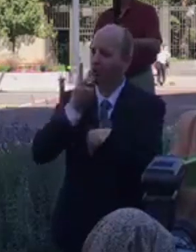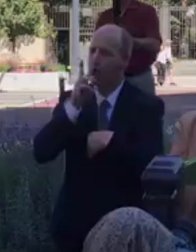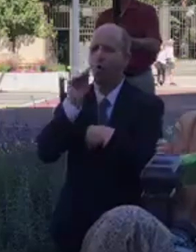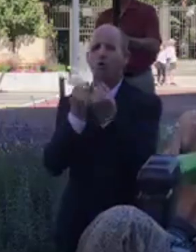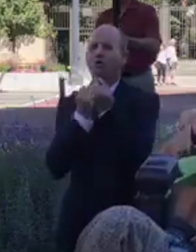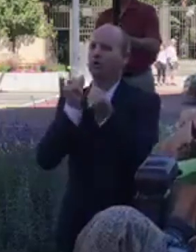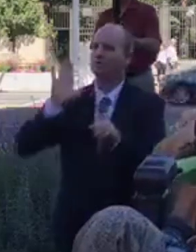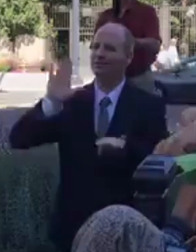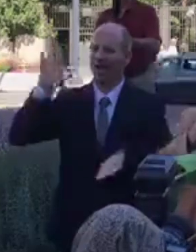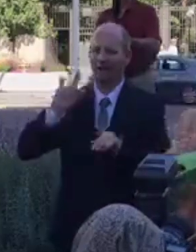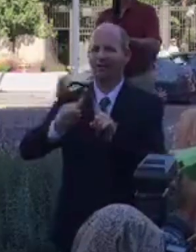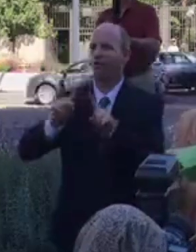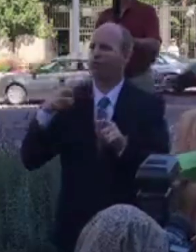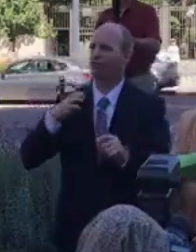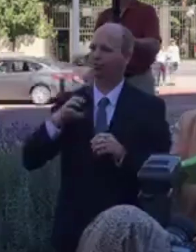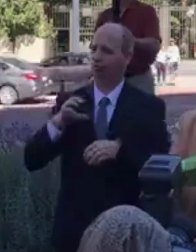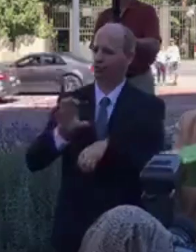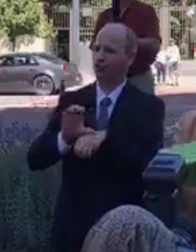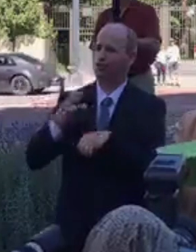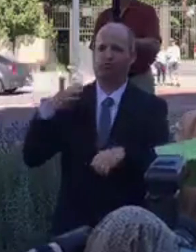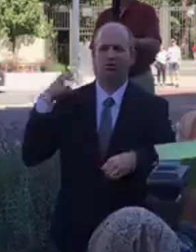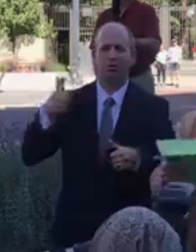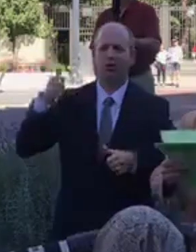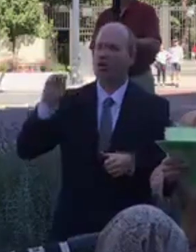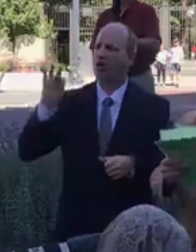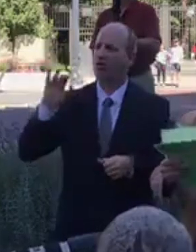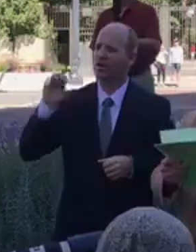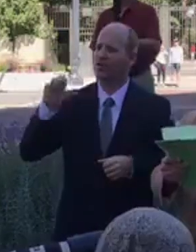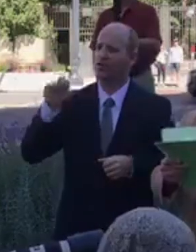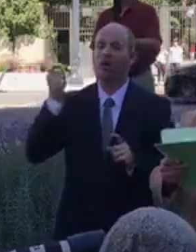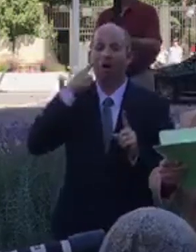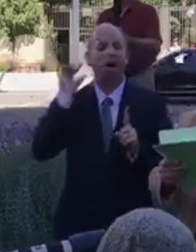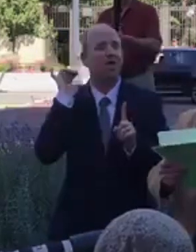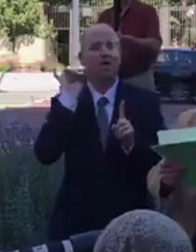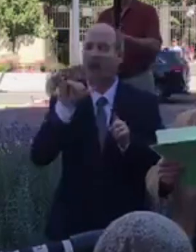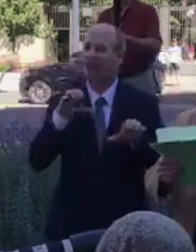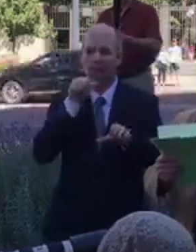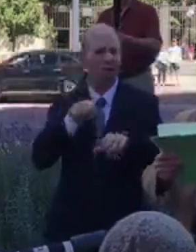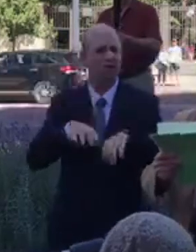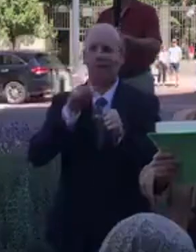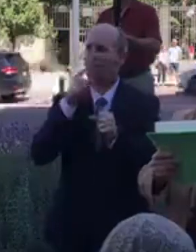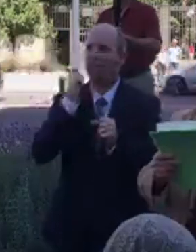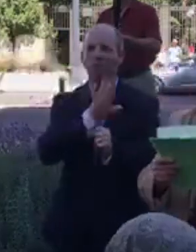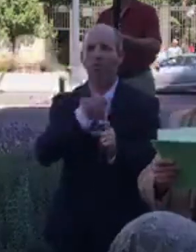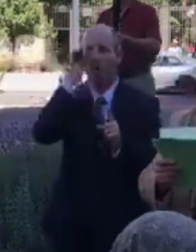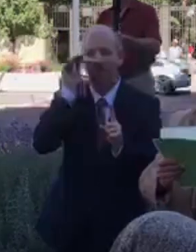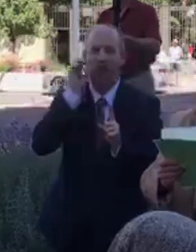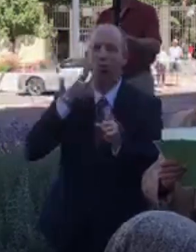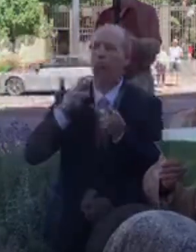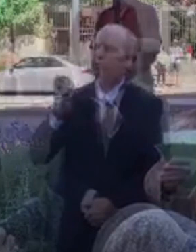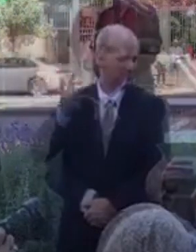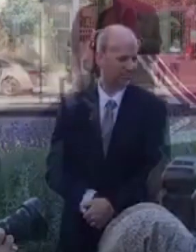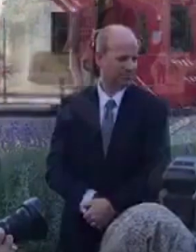of church officers. This action was not taken because of your opinion or position on protecting